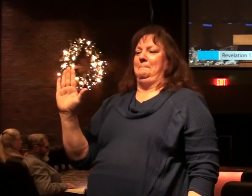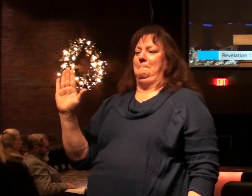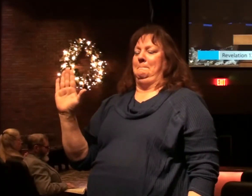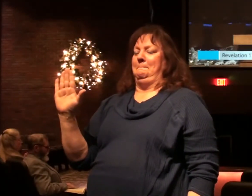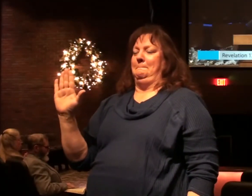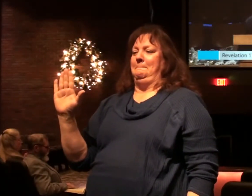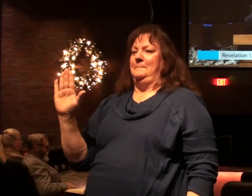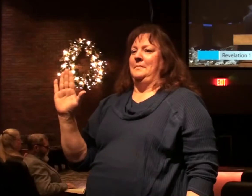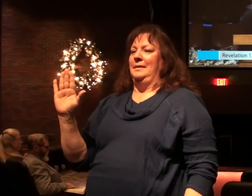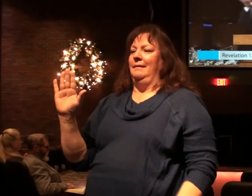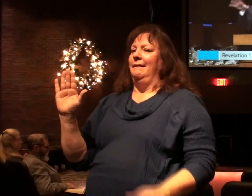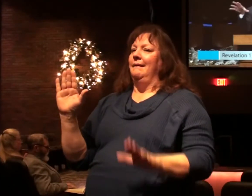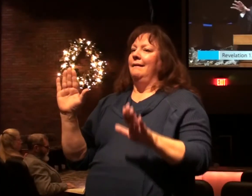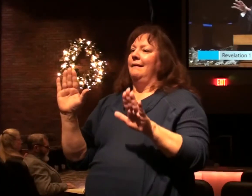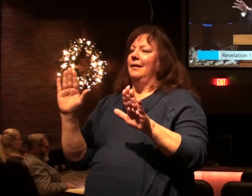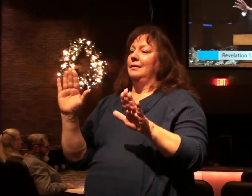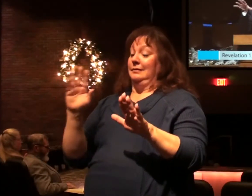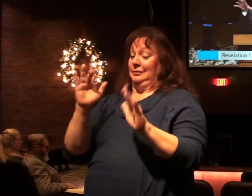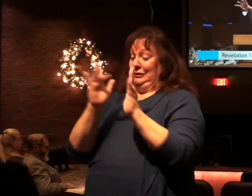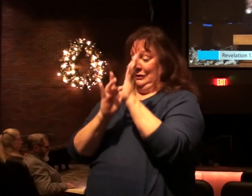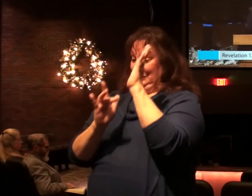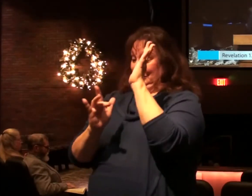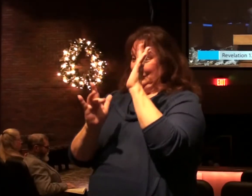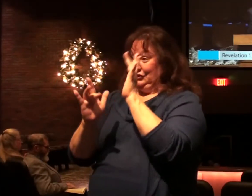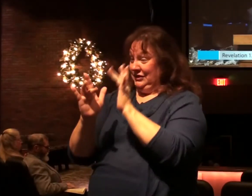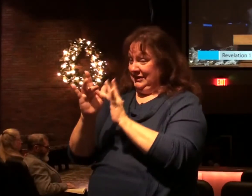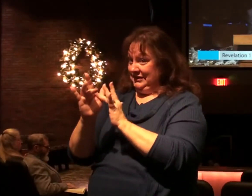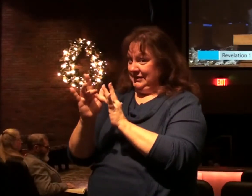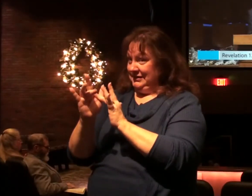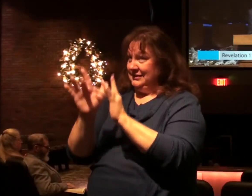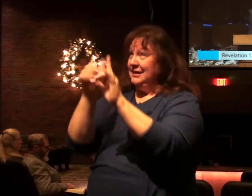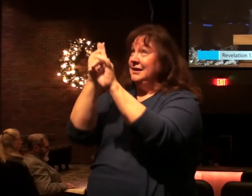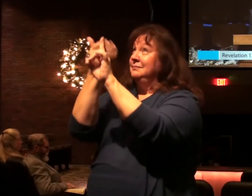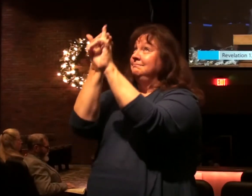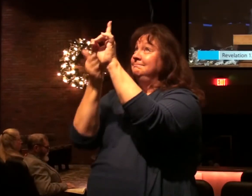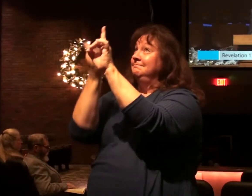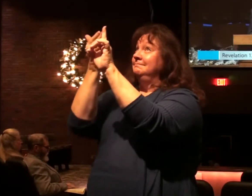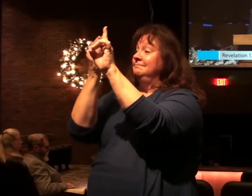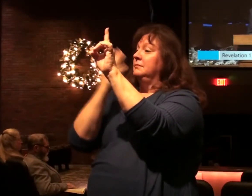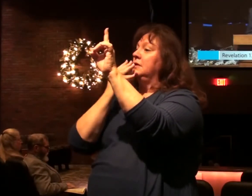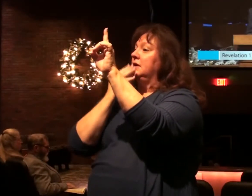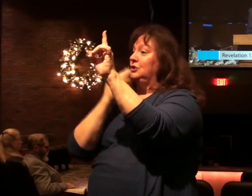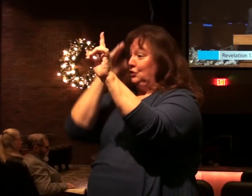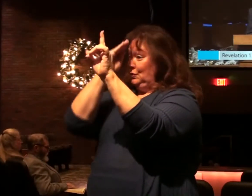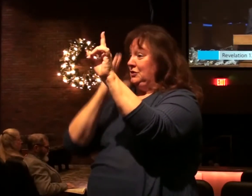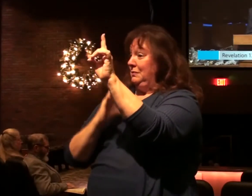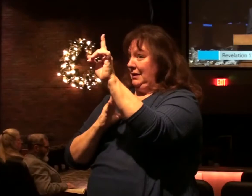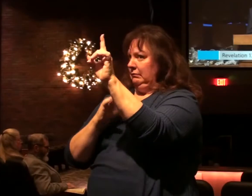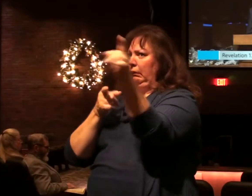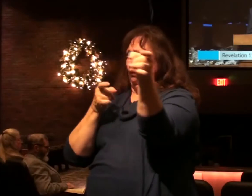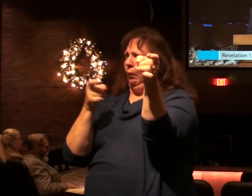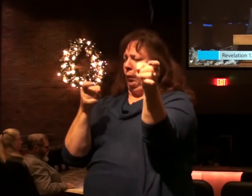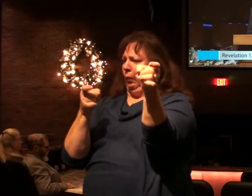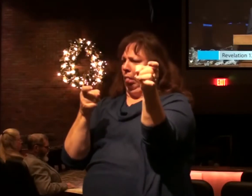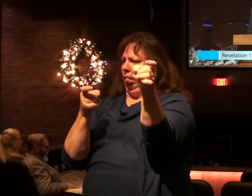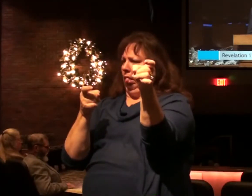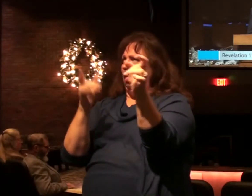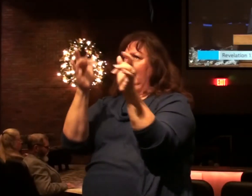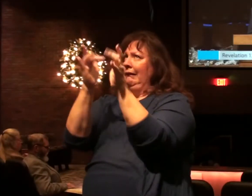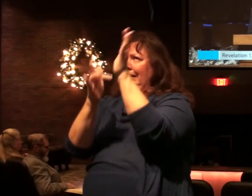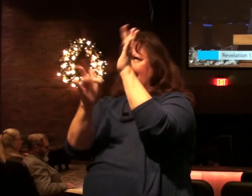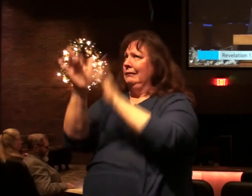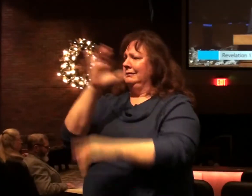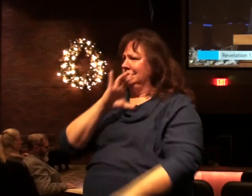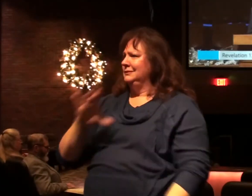With its Messiah ruling who is a Jewish man. Jesus Christ.